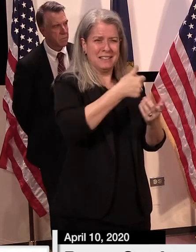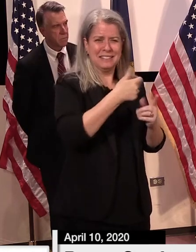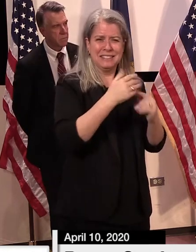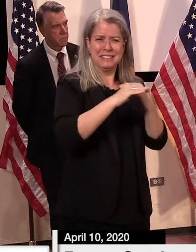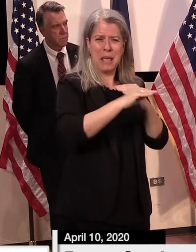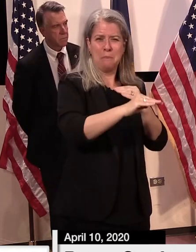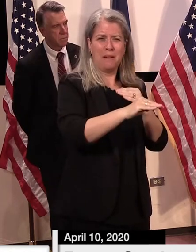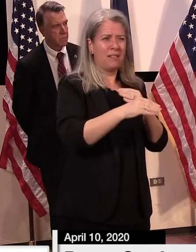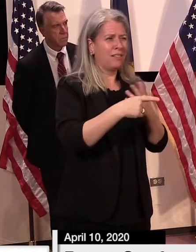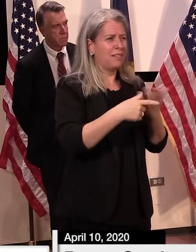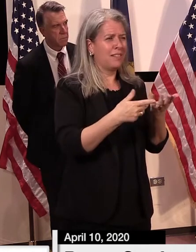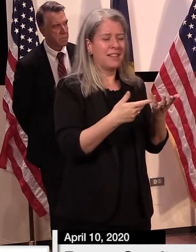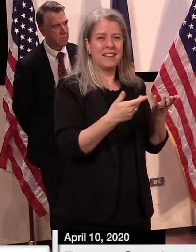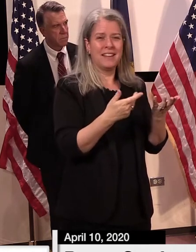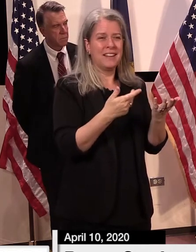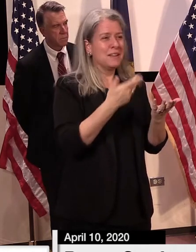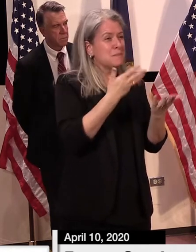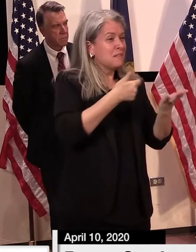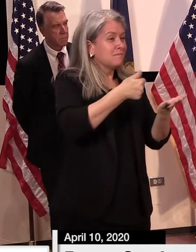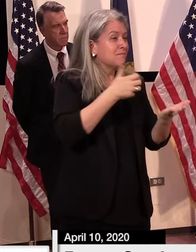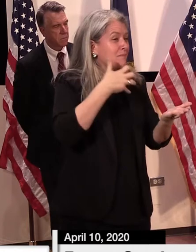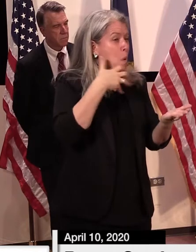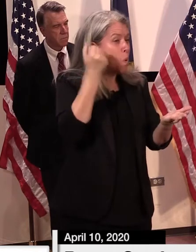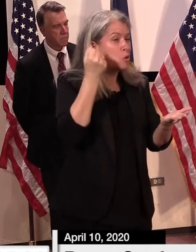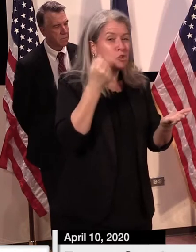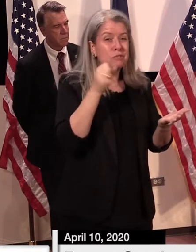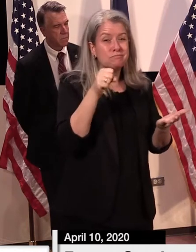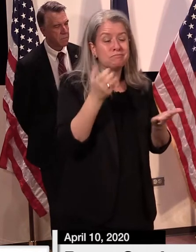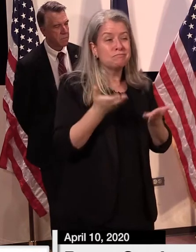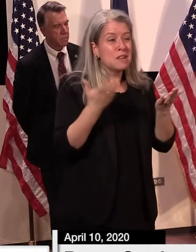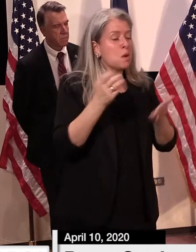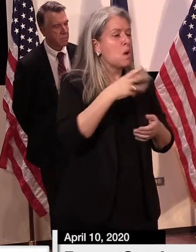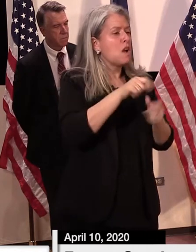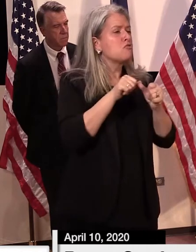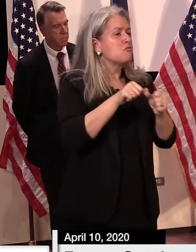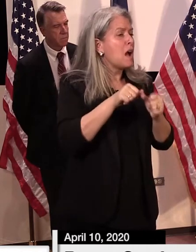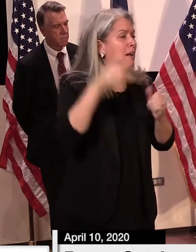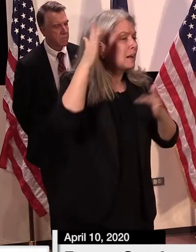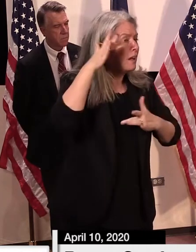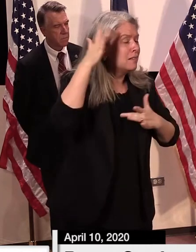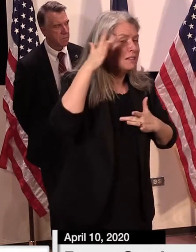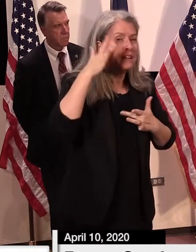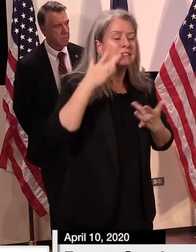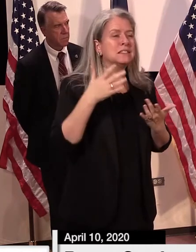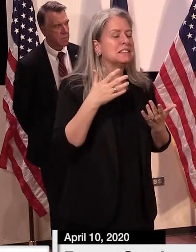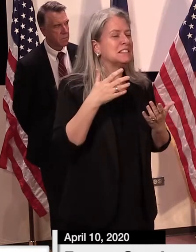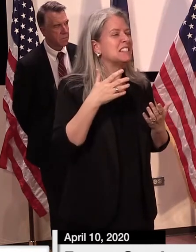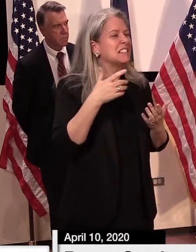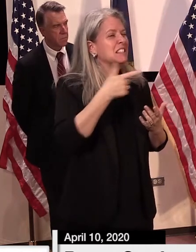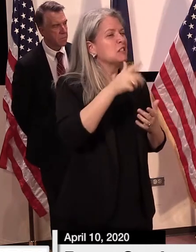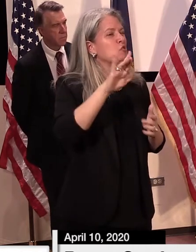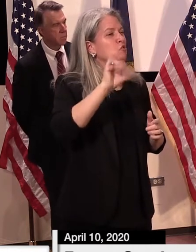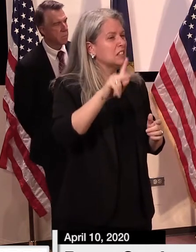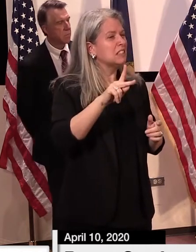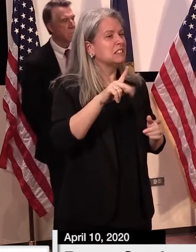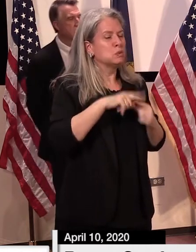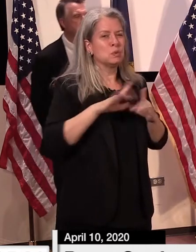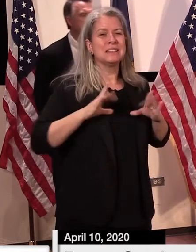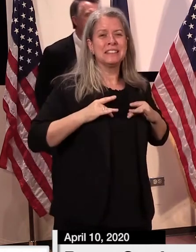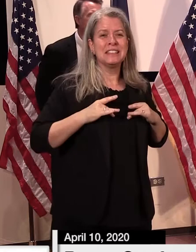are either elderly or have a chronic illness that may put them at risk.